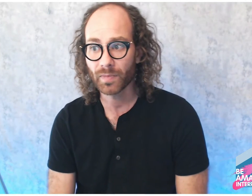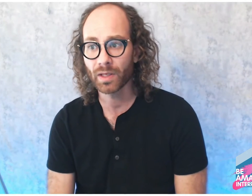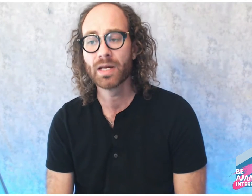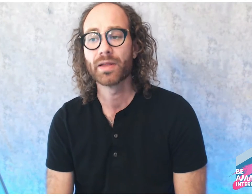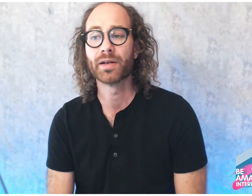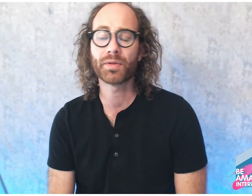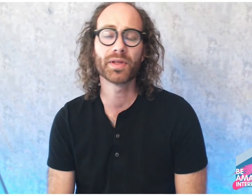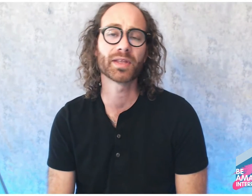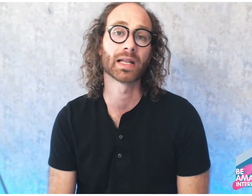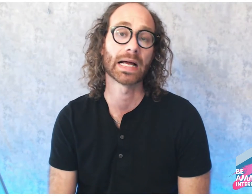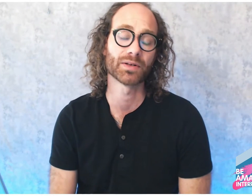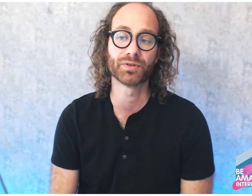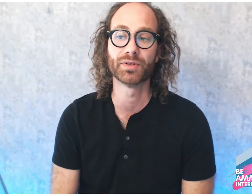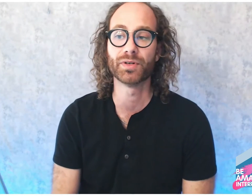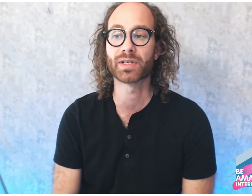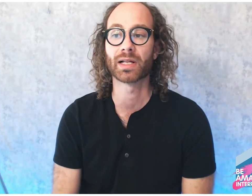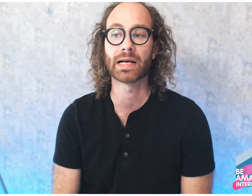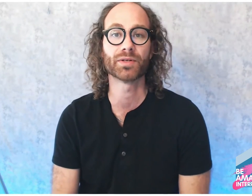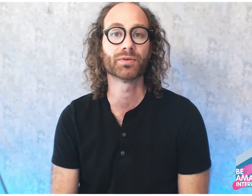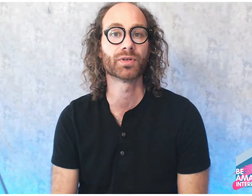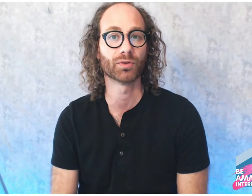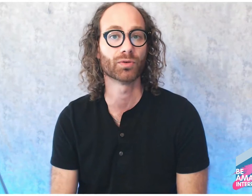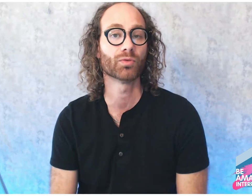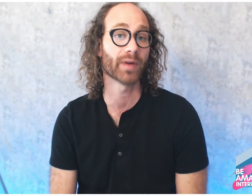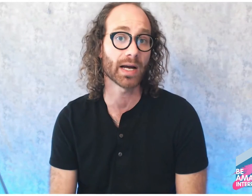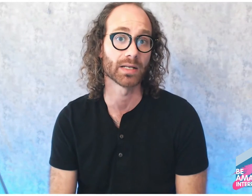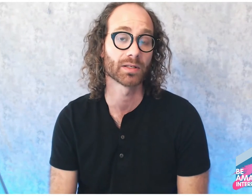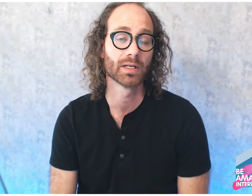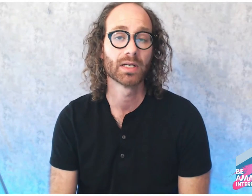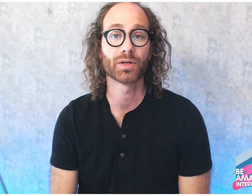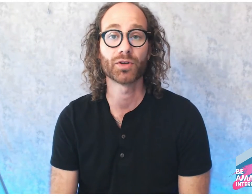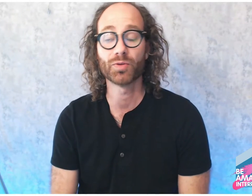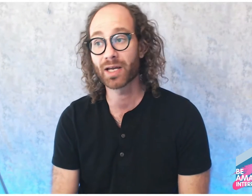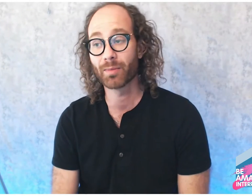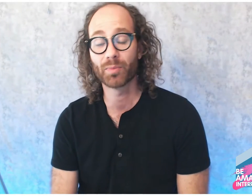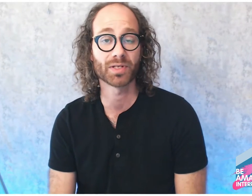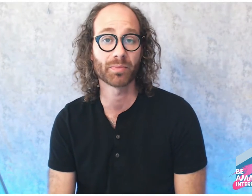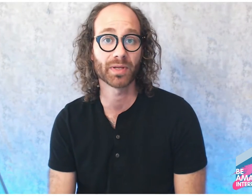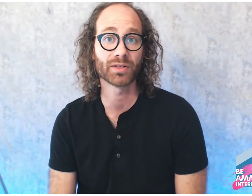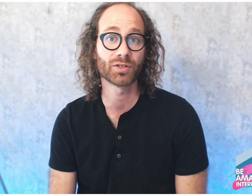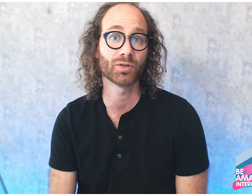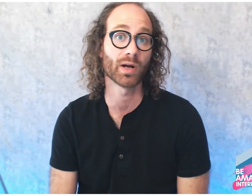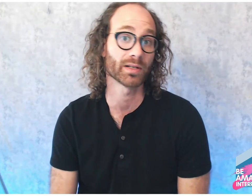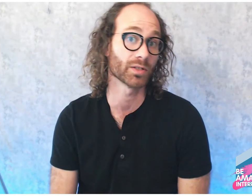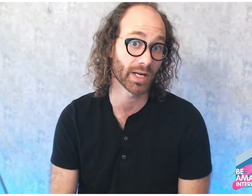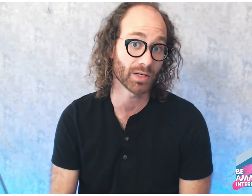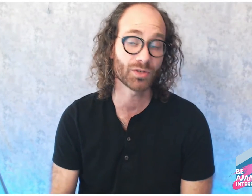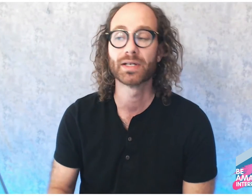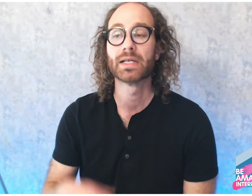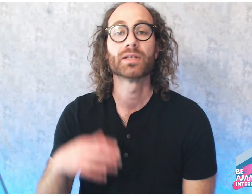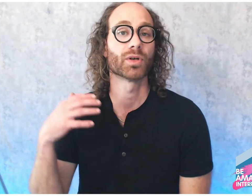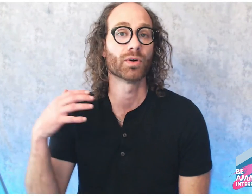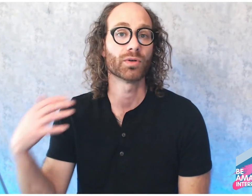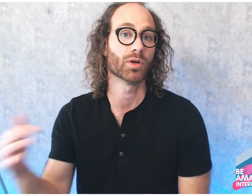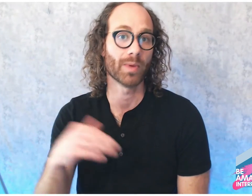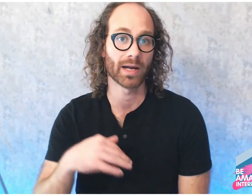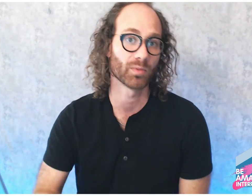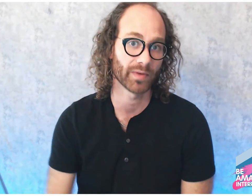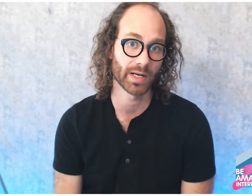Another thing that it allows you to do is it allows you to revise. So you may come up with something that you want to change, so you go back and revise it.